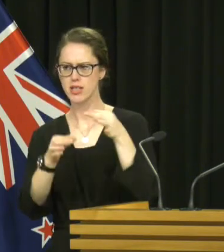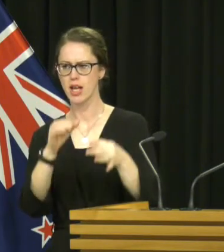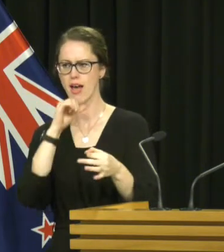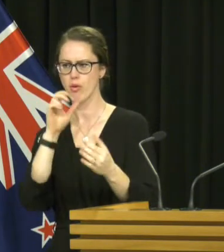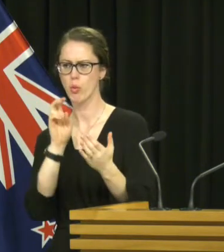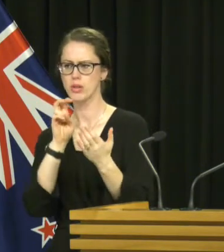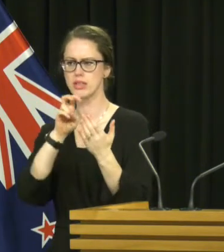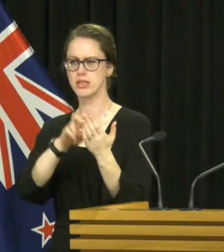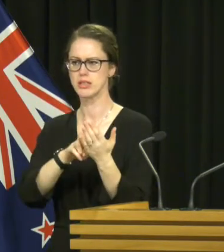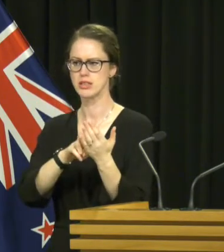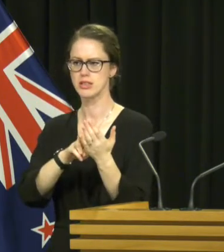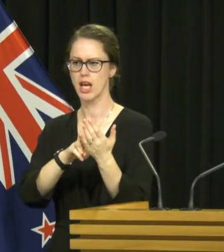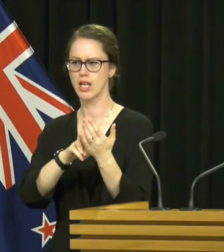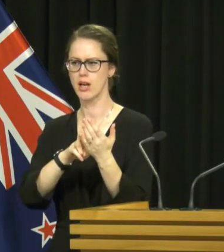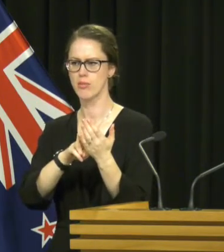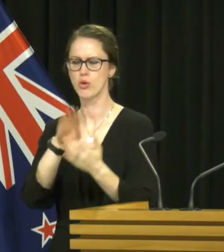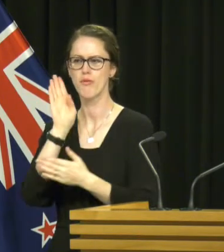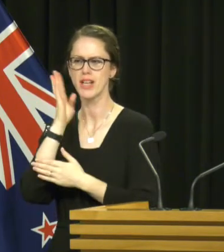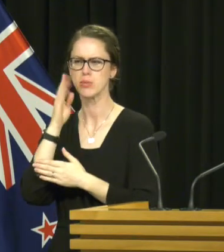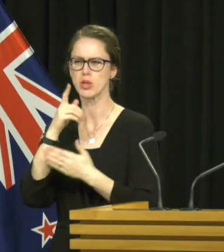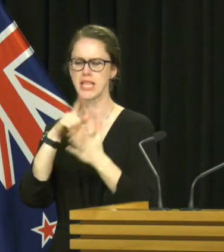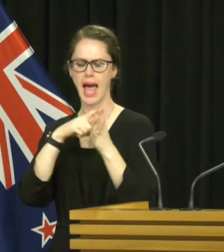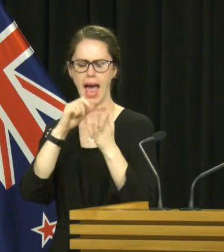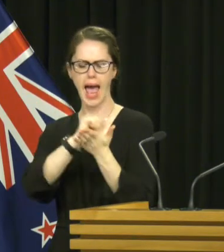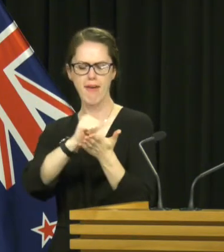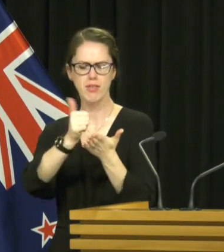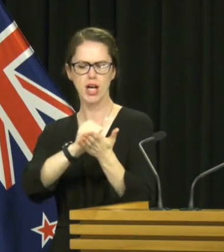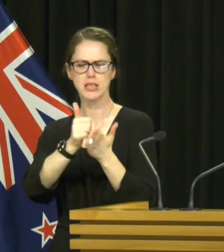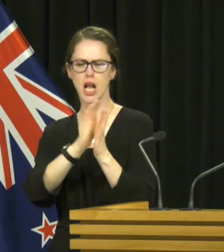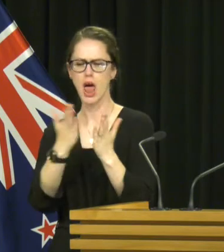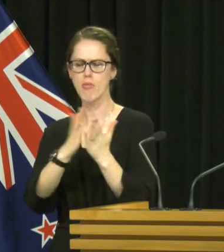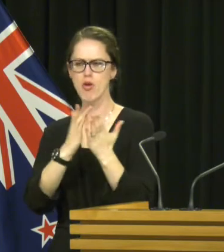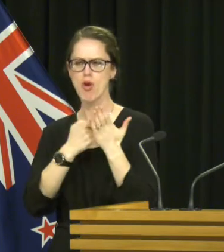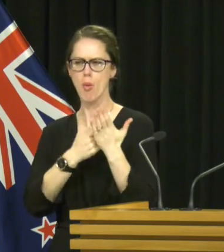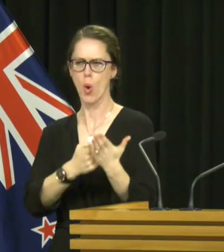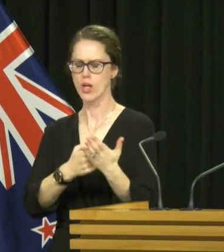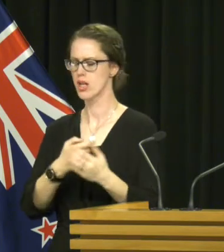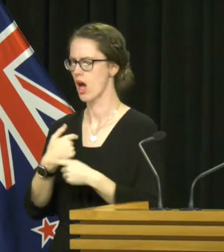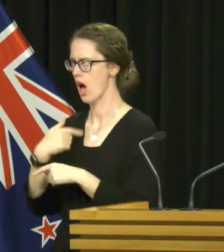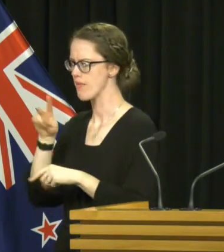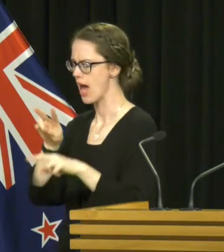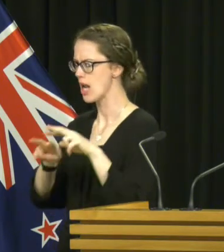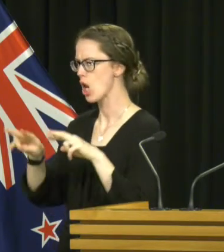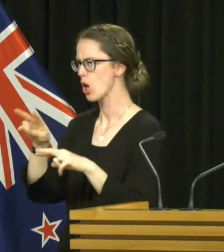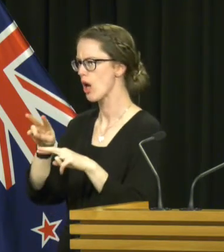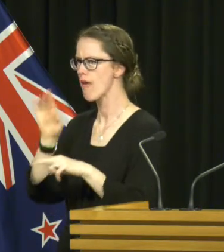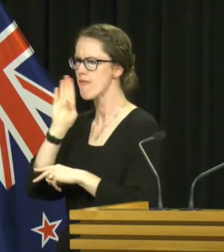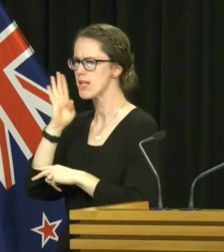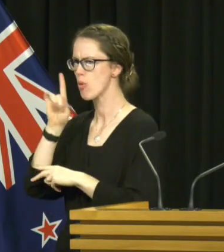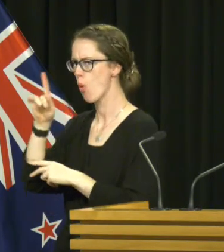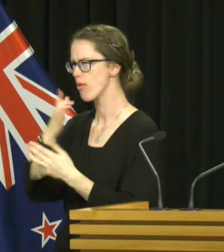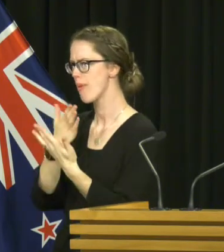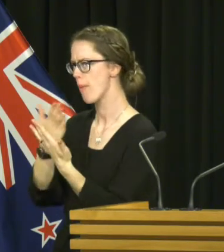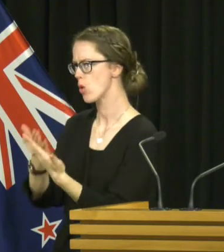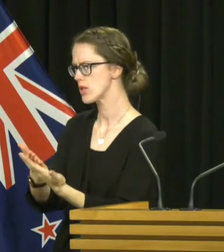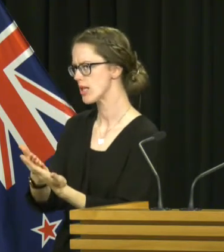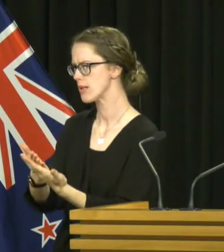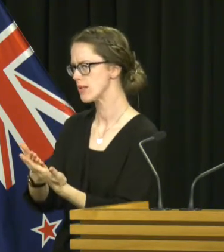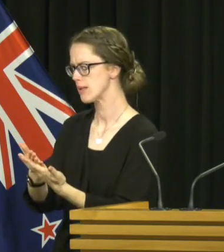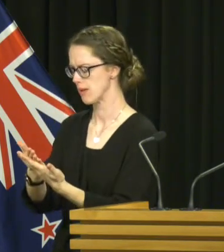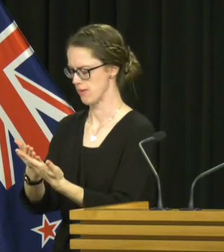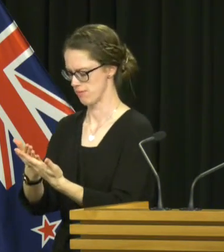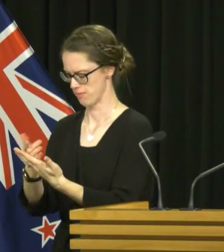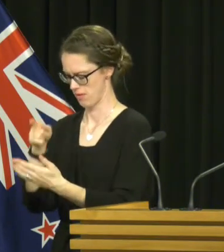sign up for Facebook's and library report? Yeah, I've had a little look at some of what Facebook is proposing, and I think that